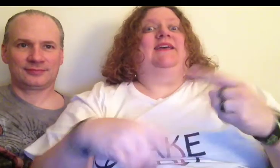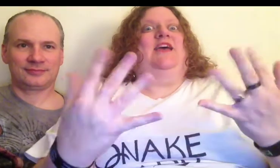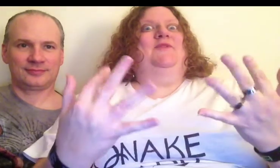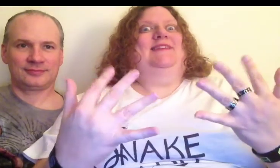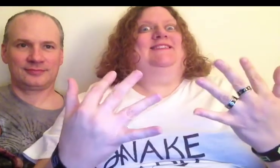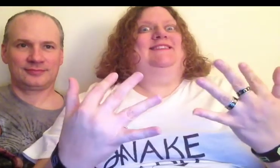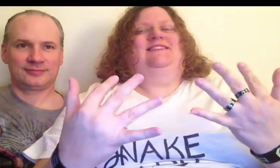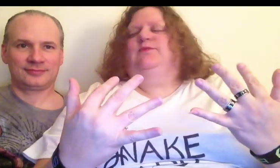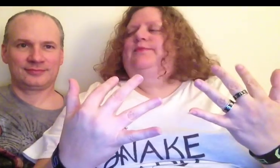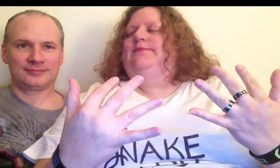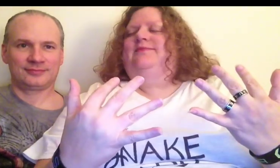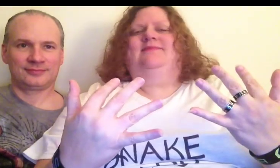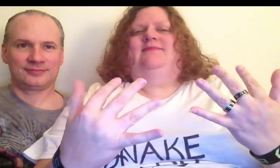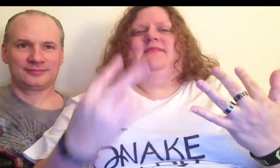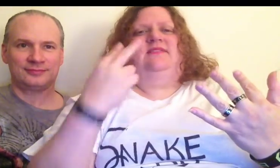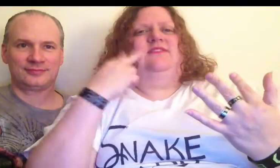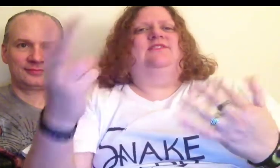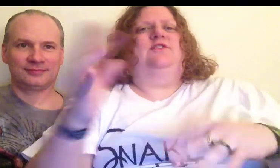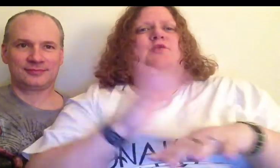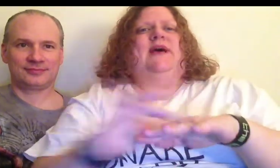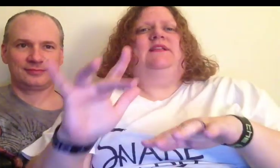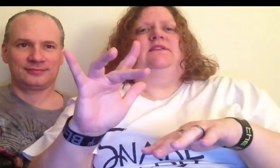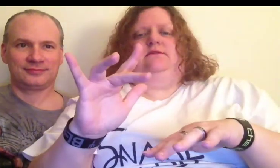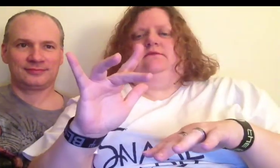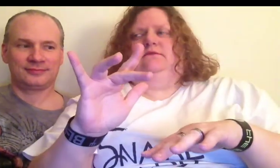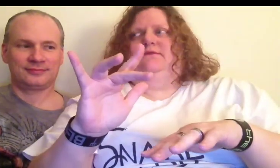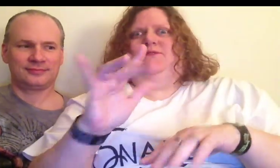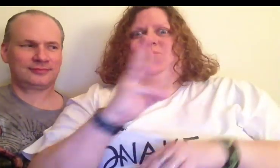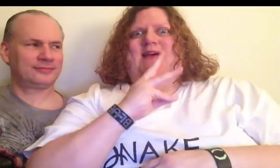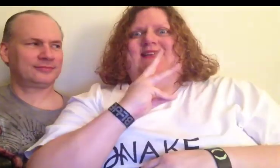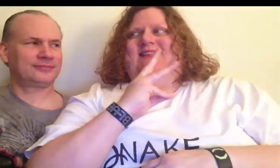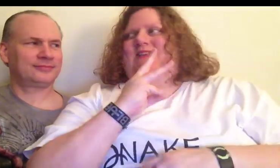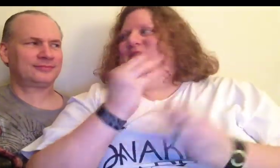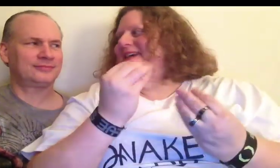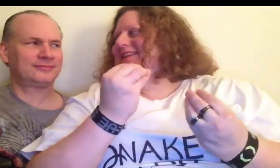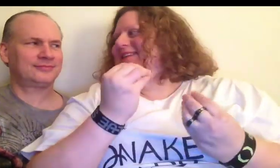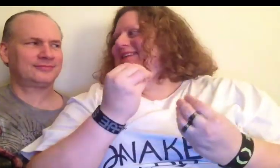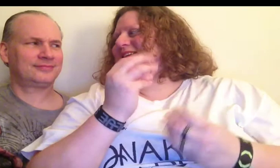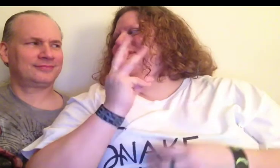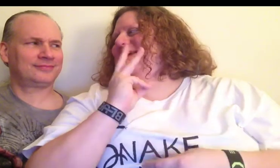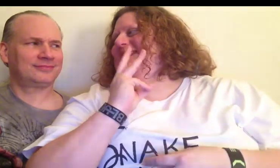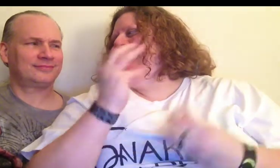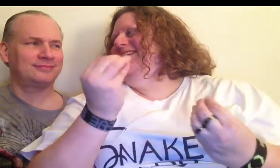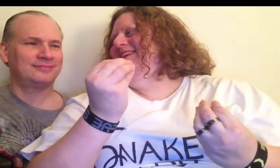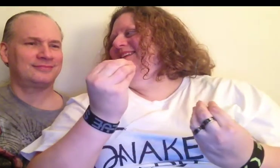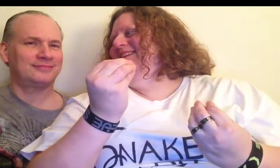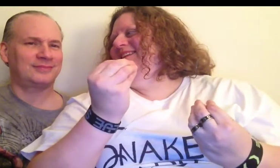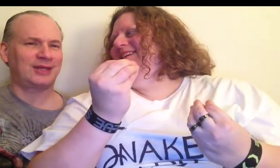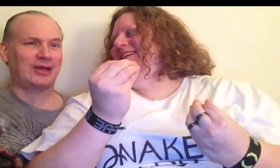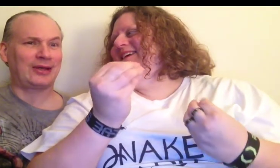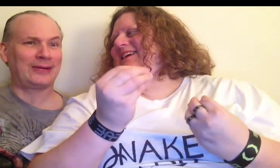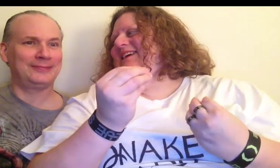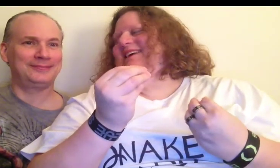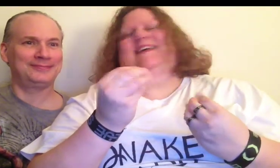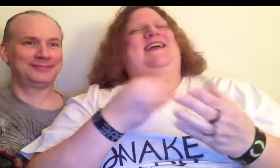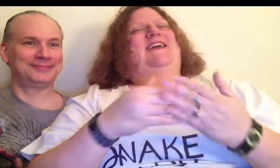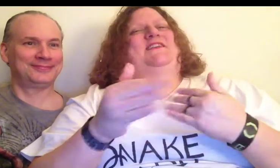can't wait to see you wet, wet, wet, wet. Anyway,